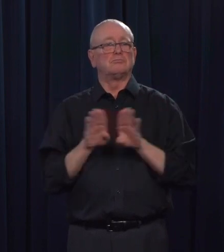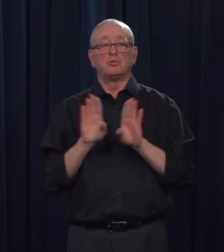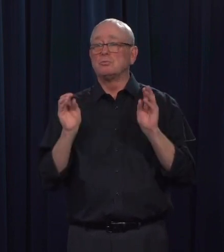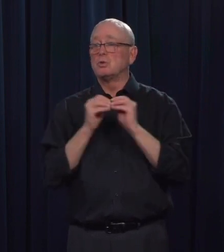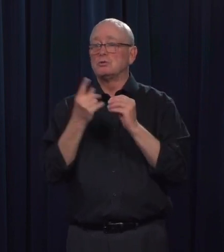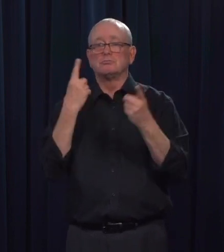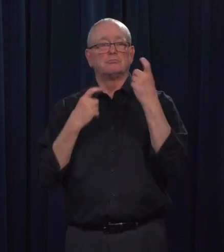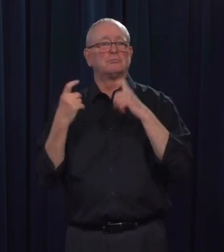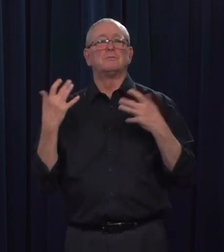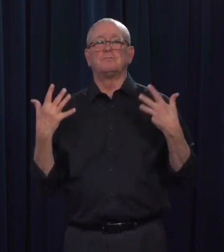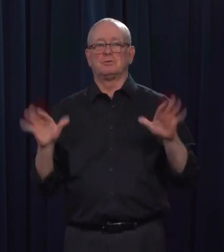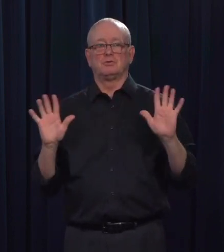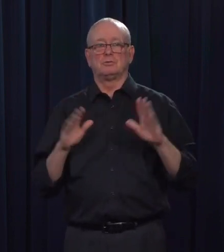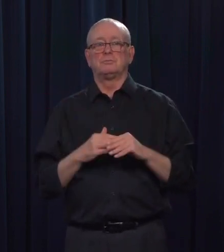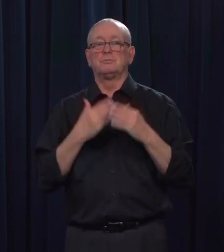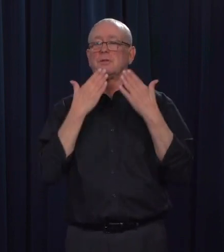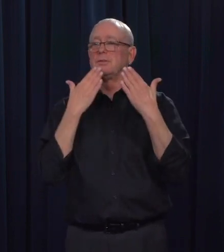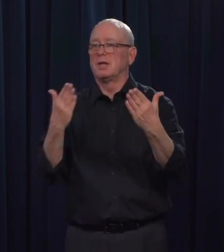Appreciate it.